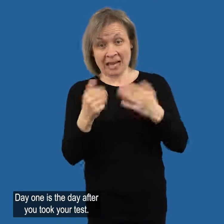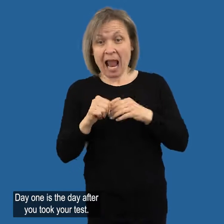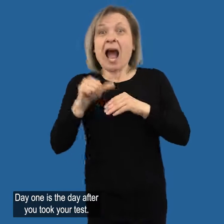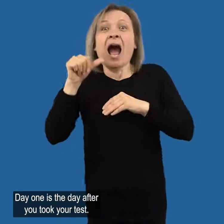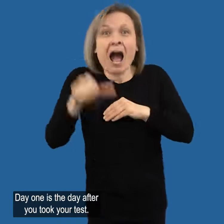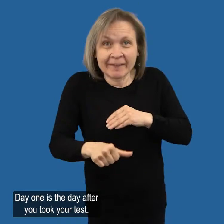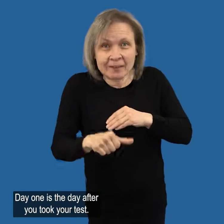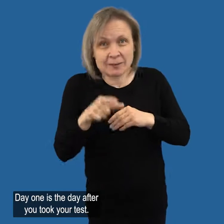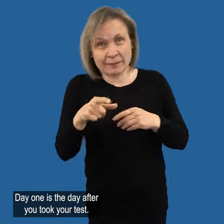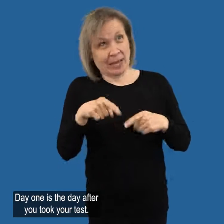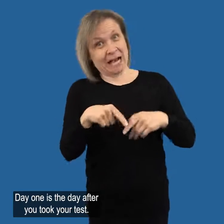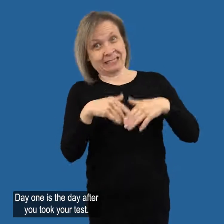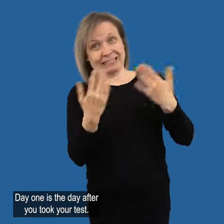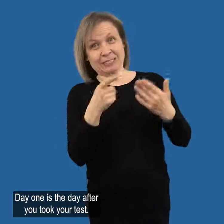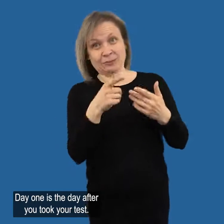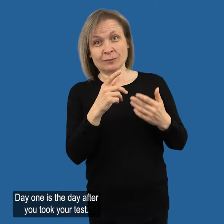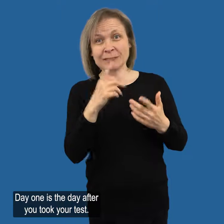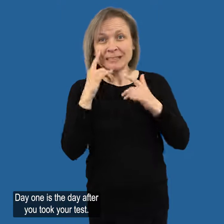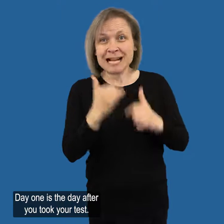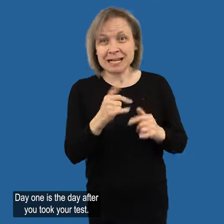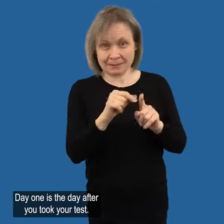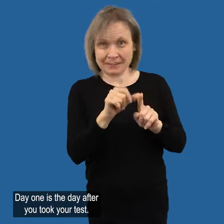Day 1 is the day after you took your test.